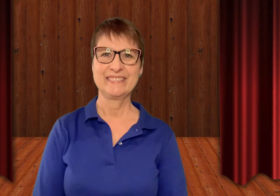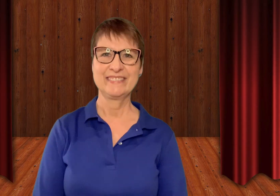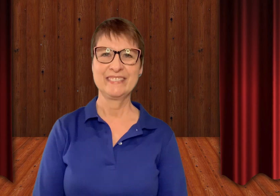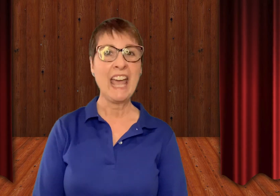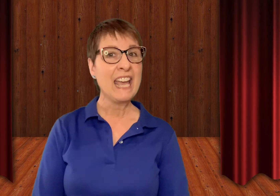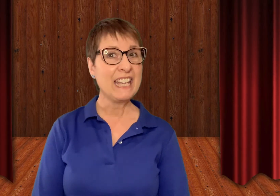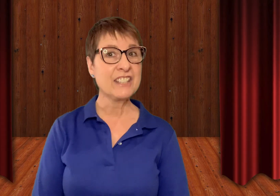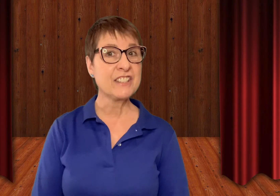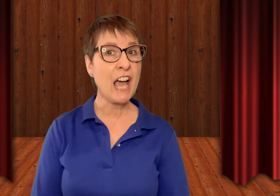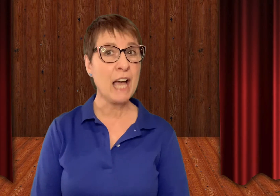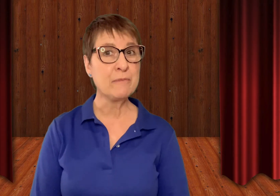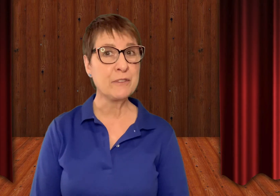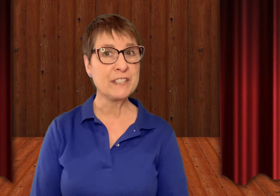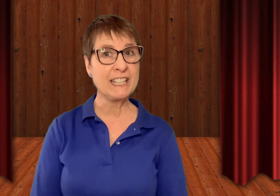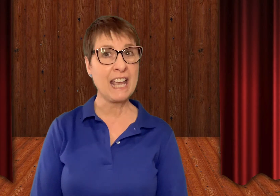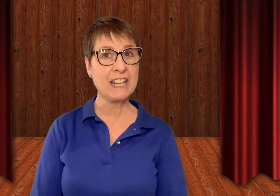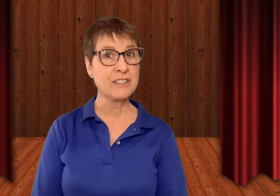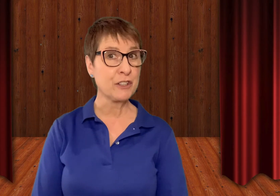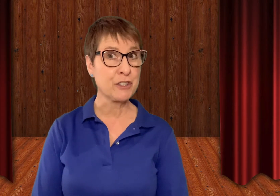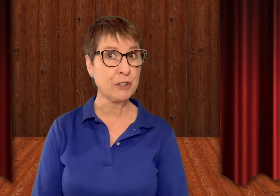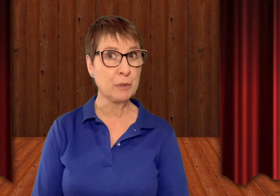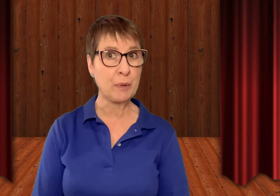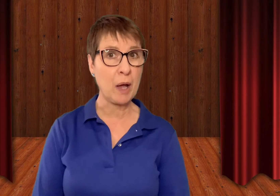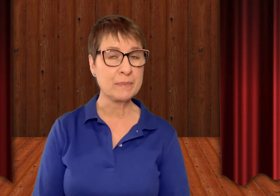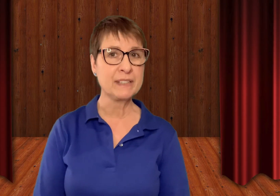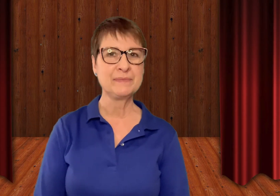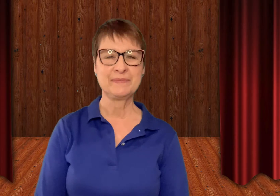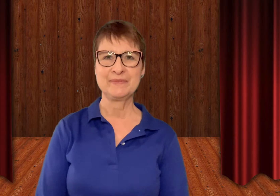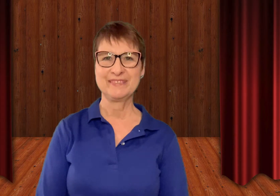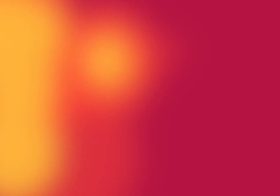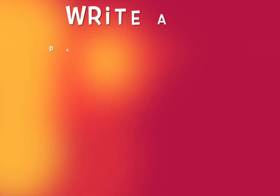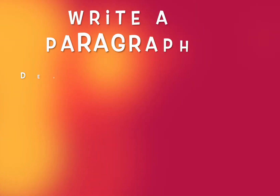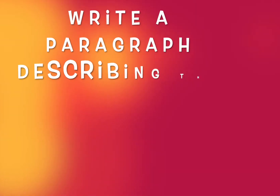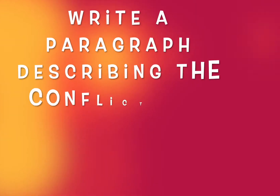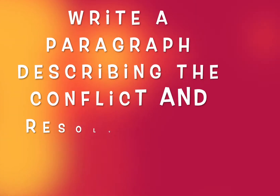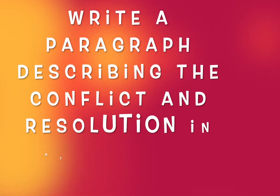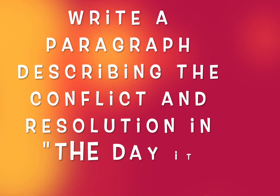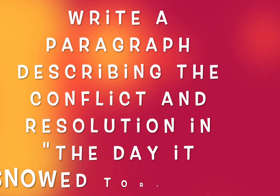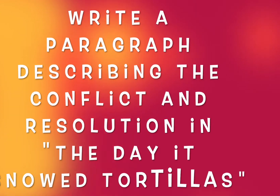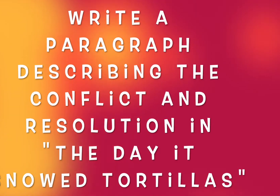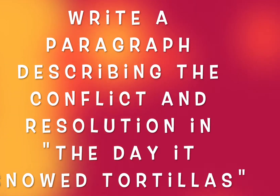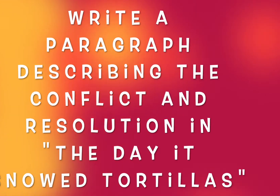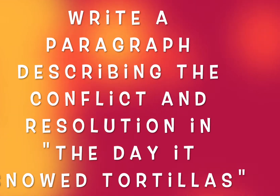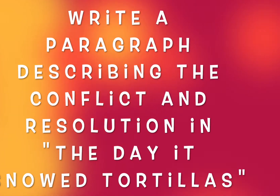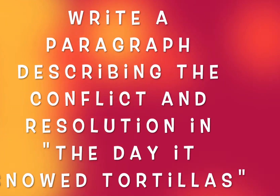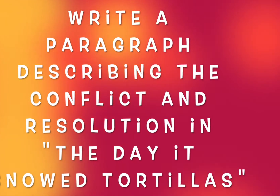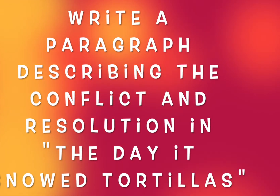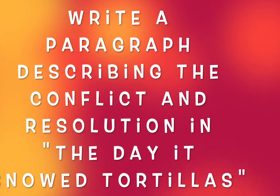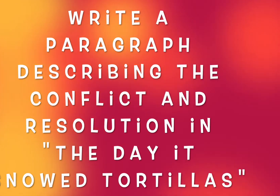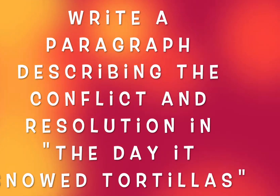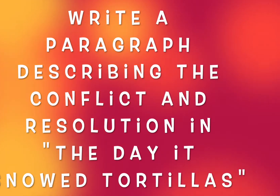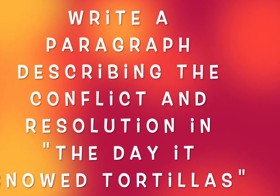It's time for today's journal prompt. I want you to write a paragraph